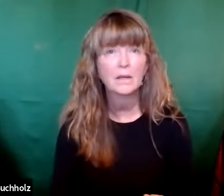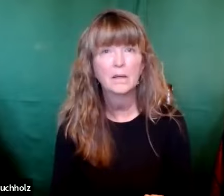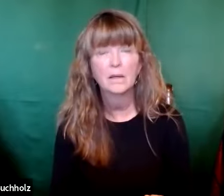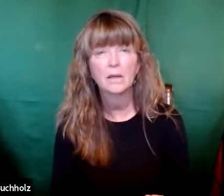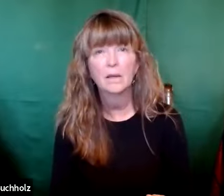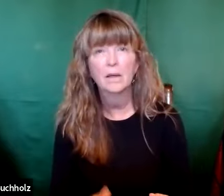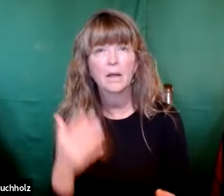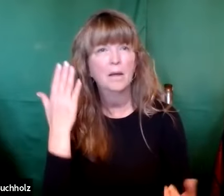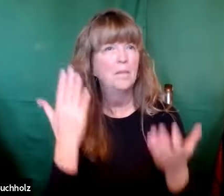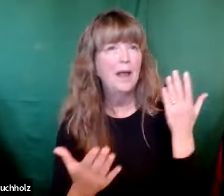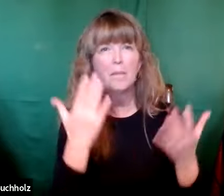Maybe you have deaf blindness.